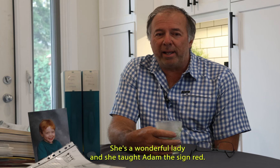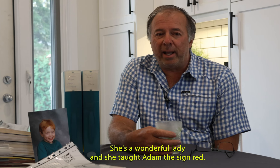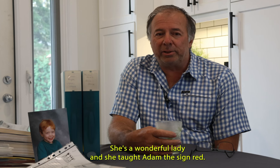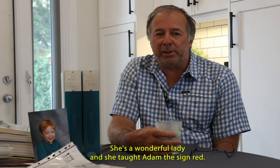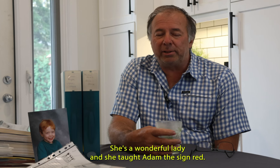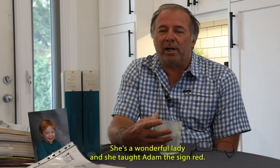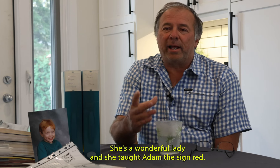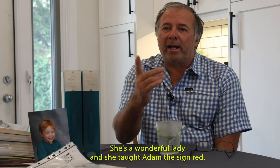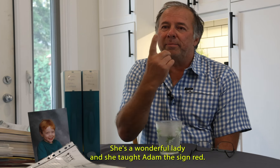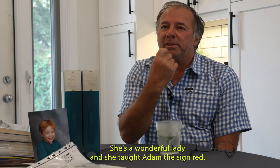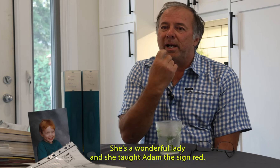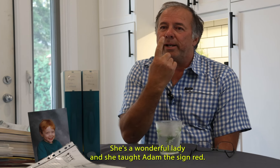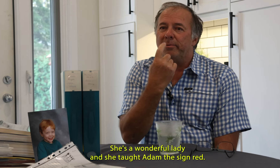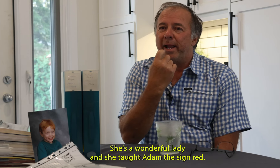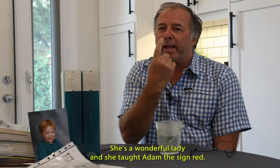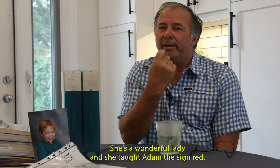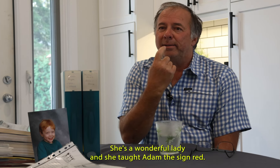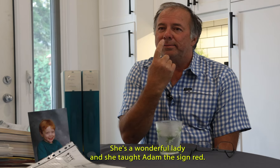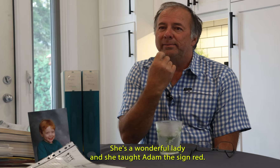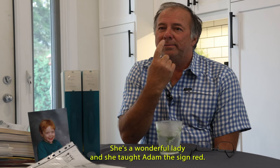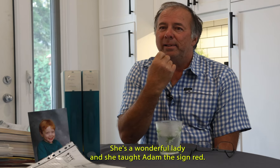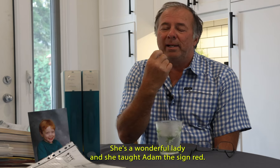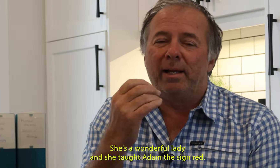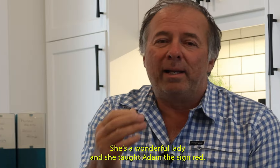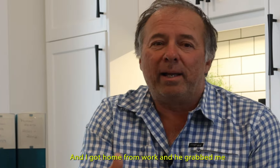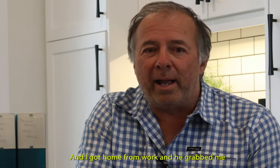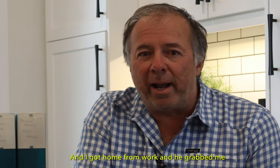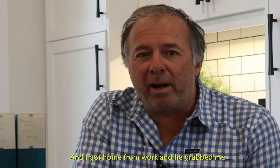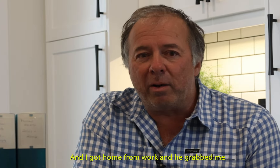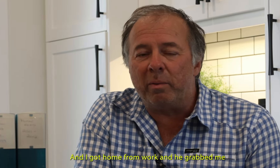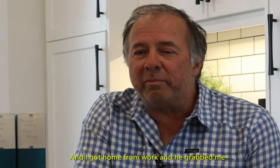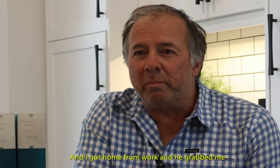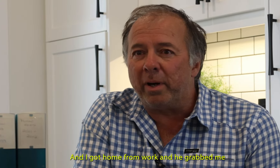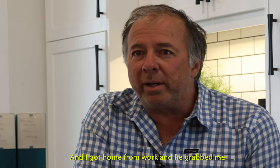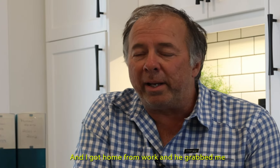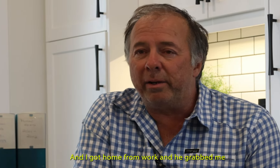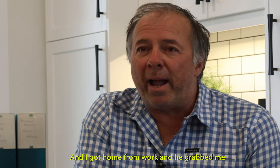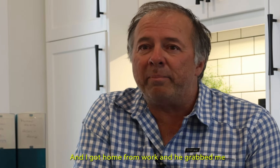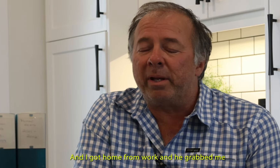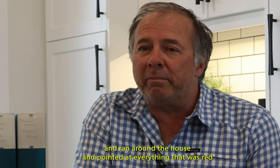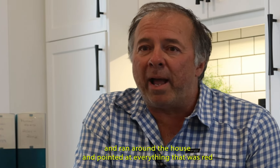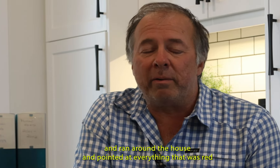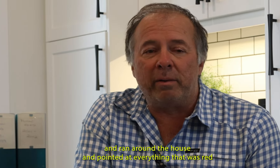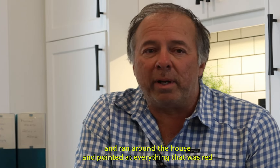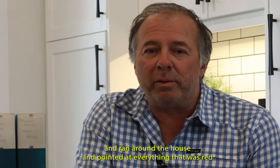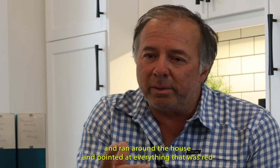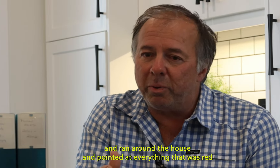And she taught Adam to sign red. And I got home from work and he grabbed me and ran around the house and